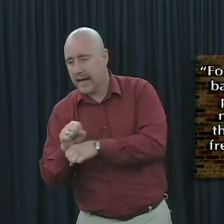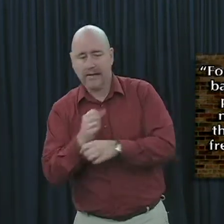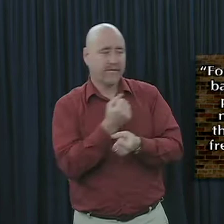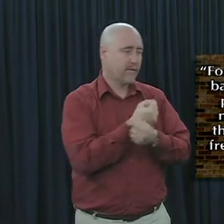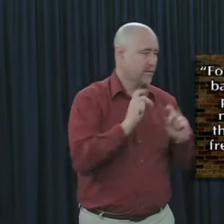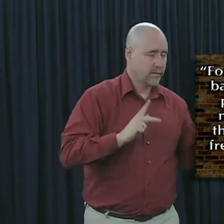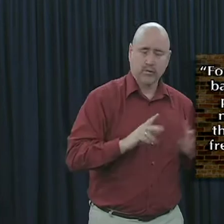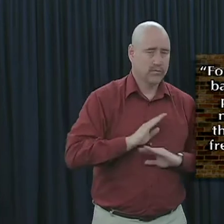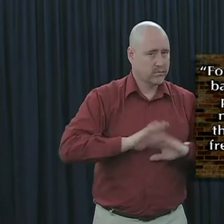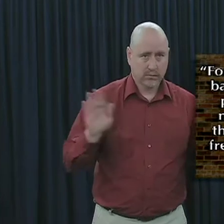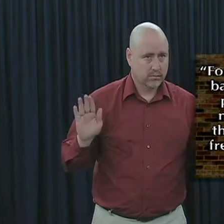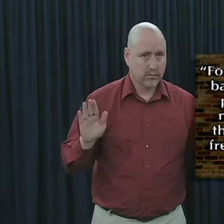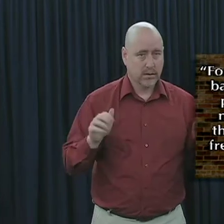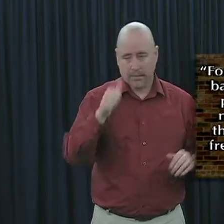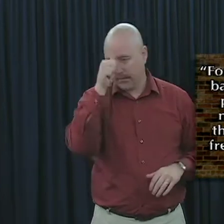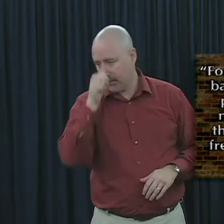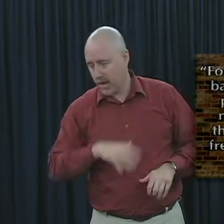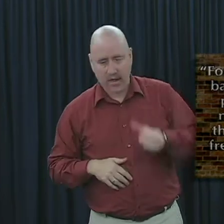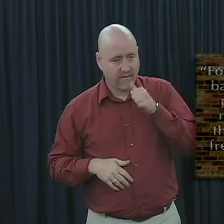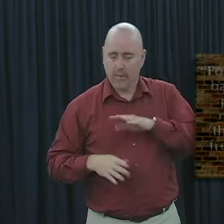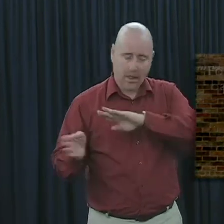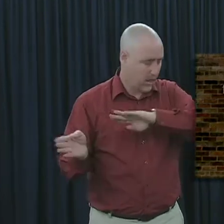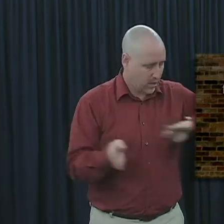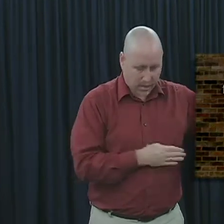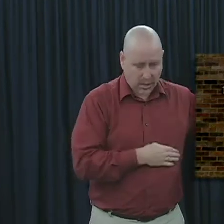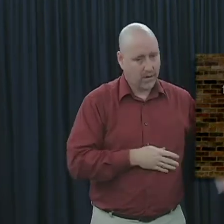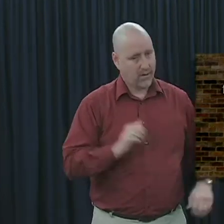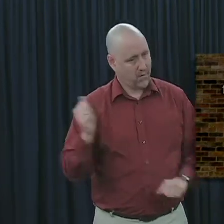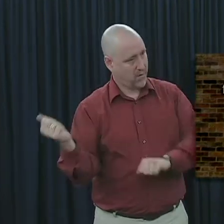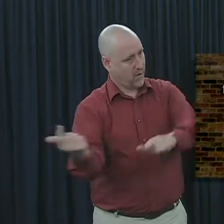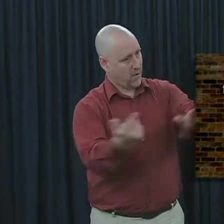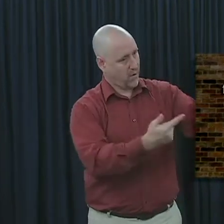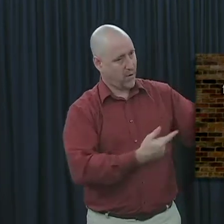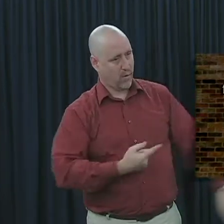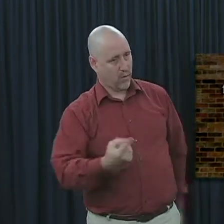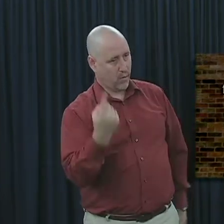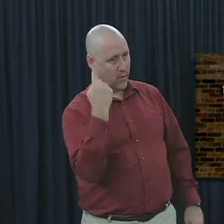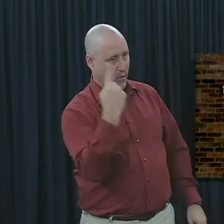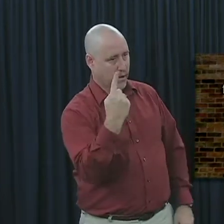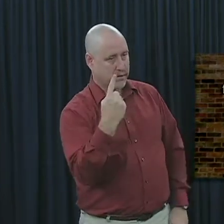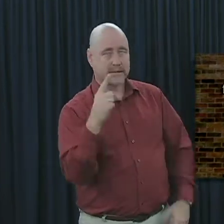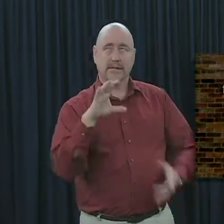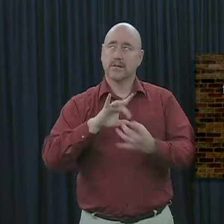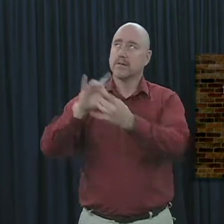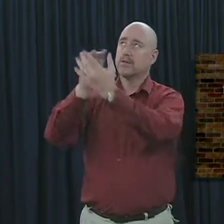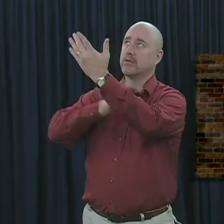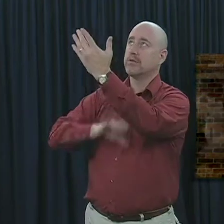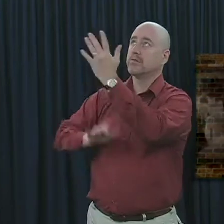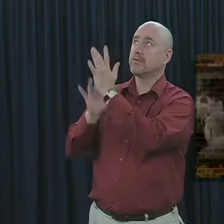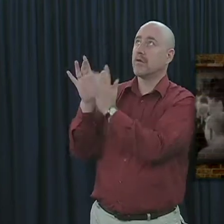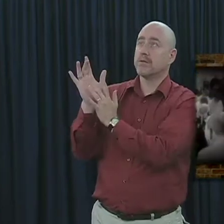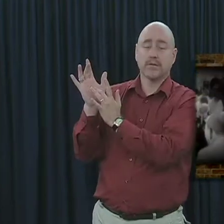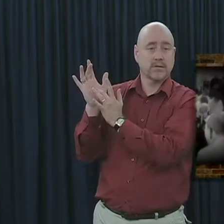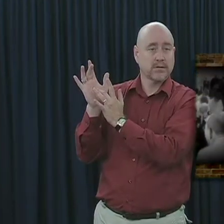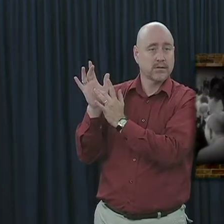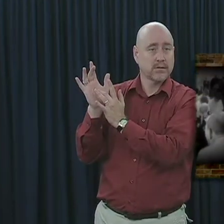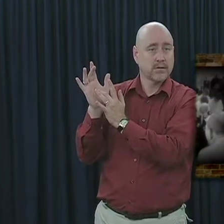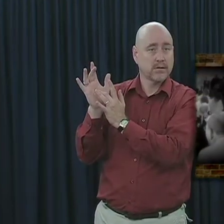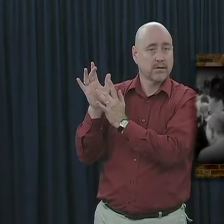free. There is neither male nor female. For you are all one in Christ Jesus. Yes,